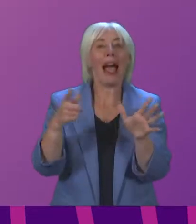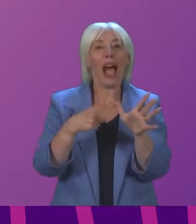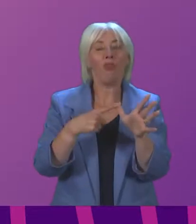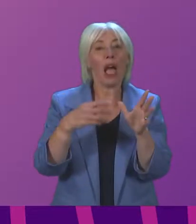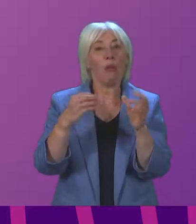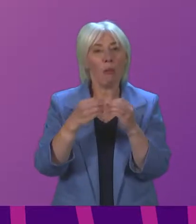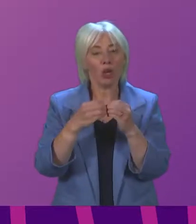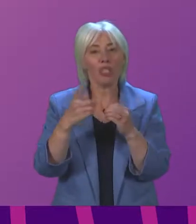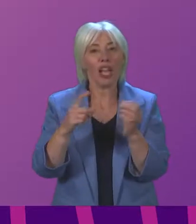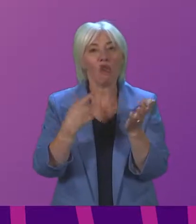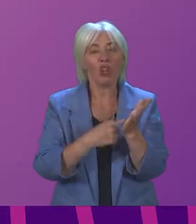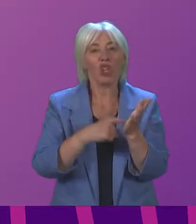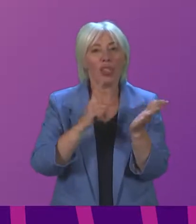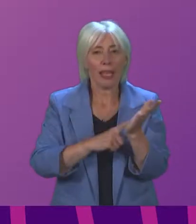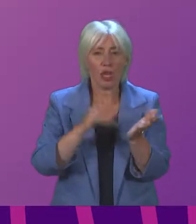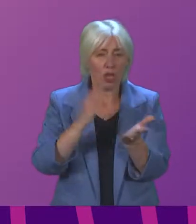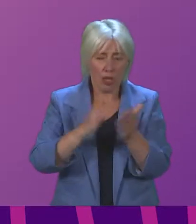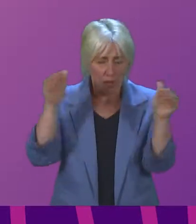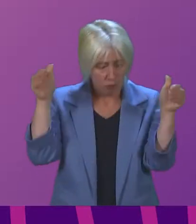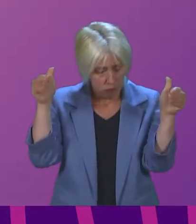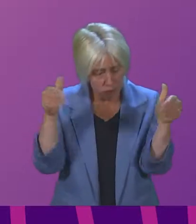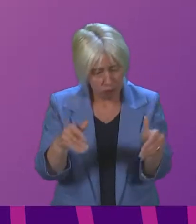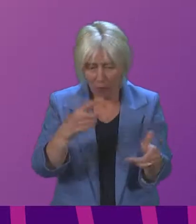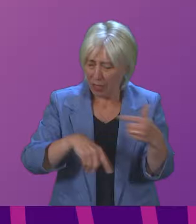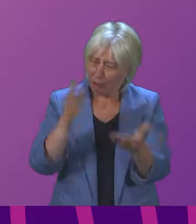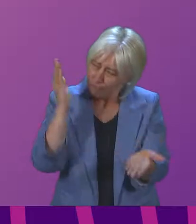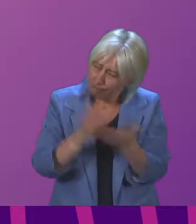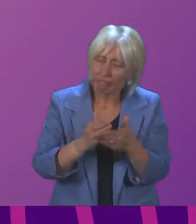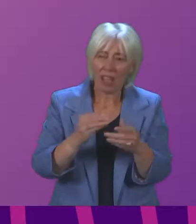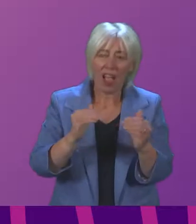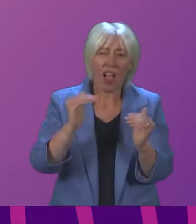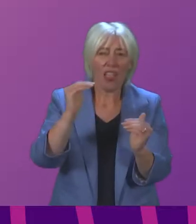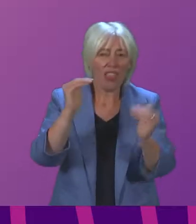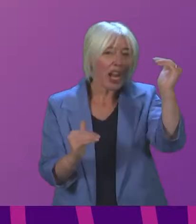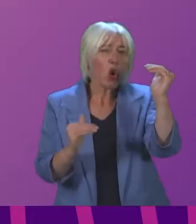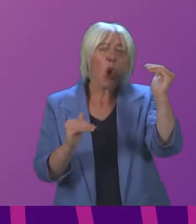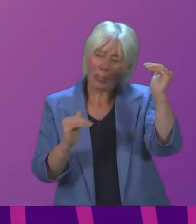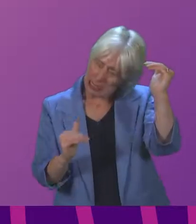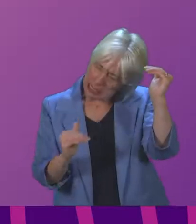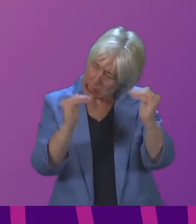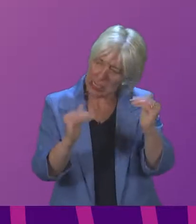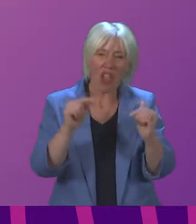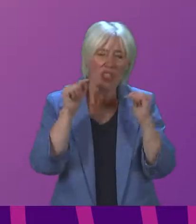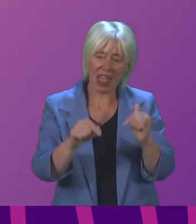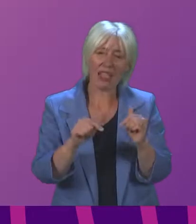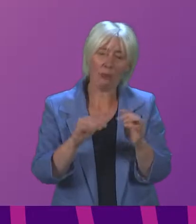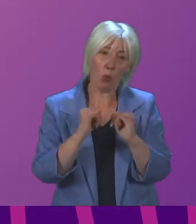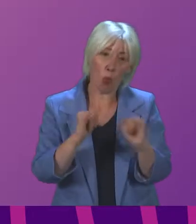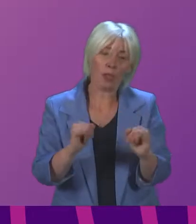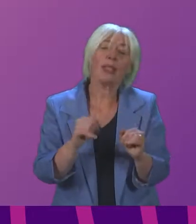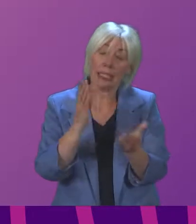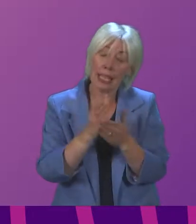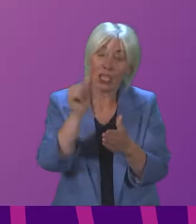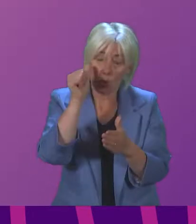and also by Richard Leonard, unreservedly on tackling the inequality in our society that has been exacerbated, that existed before